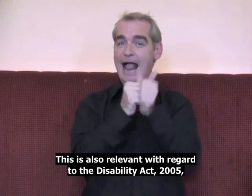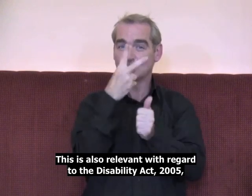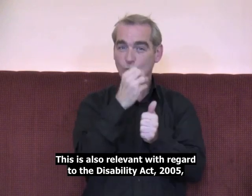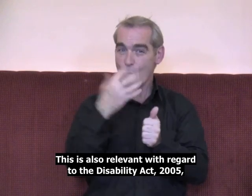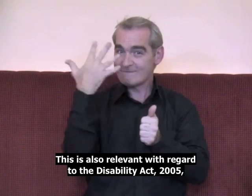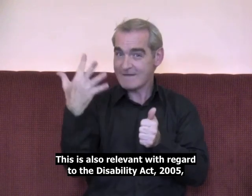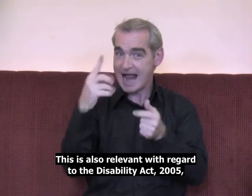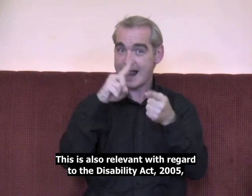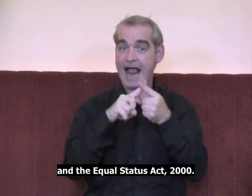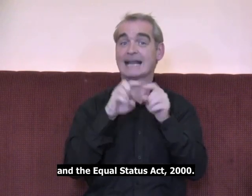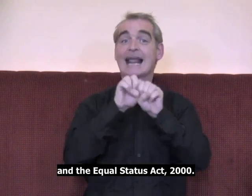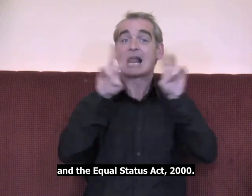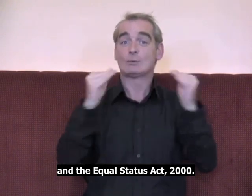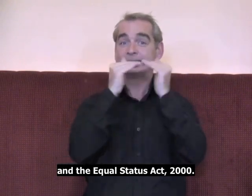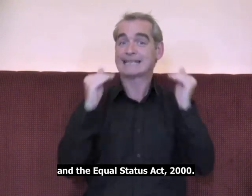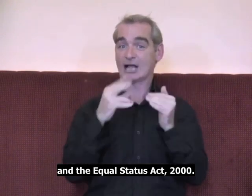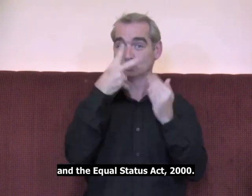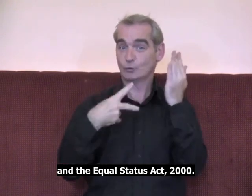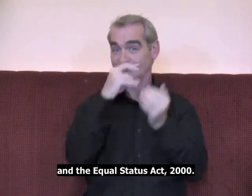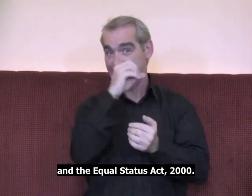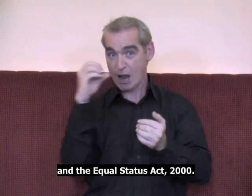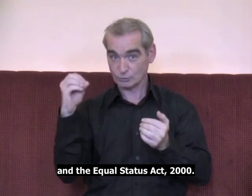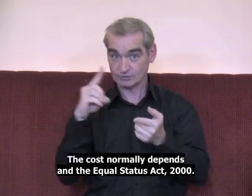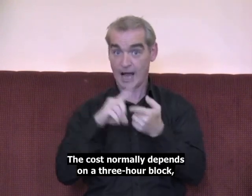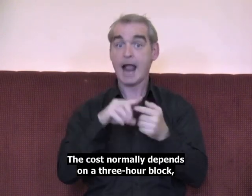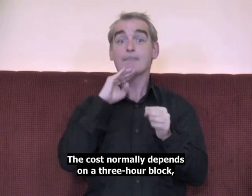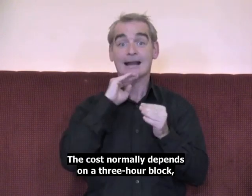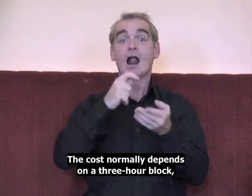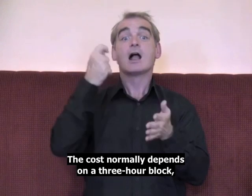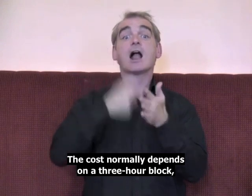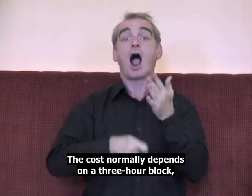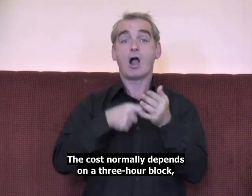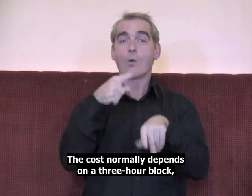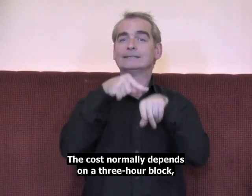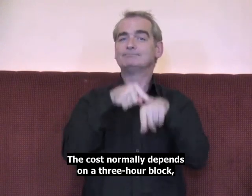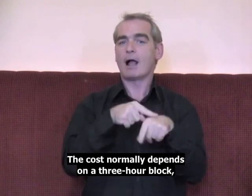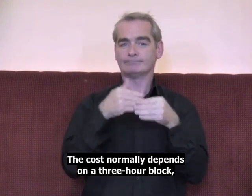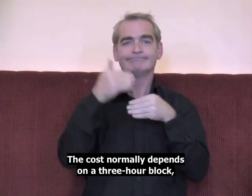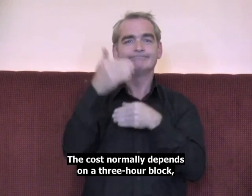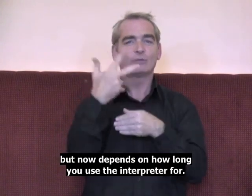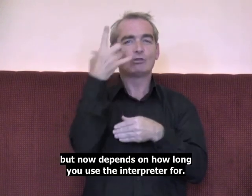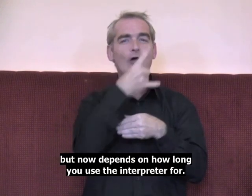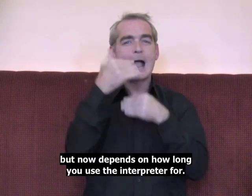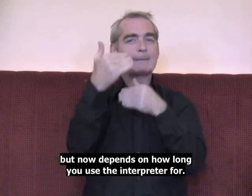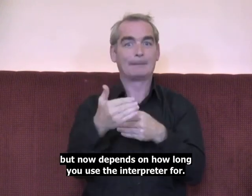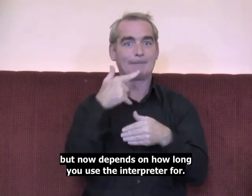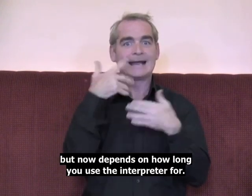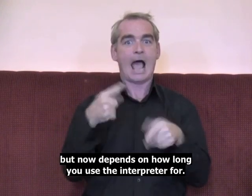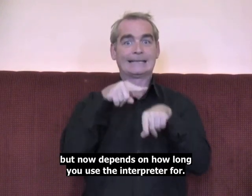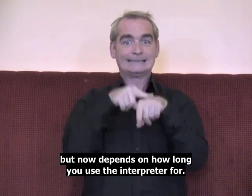Disability Act 2005 and the Equal Status Act 2000. The cost normally depends on a three hour block, but now depends on how